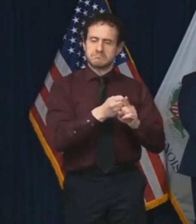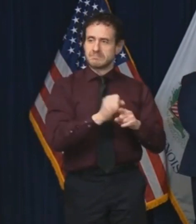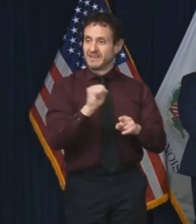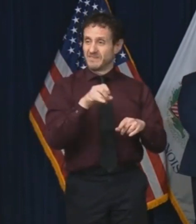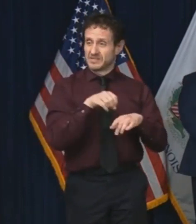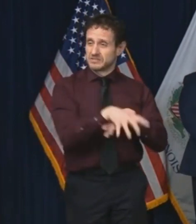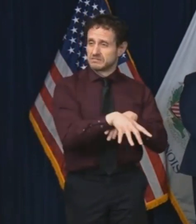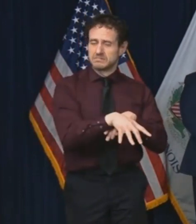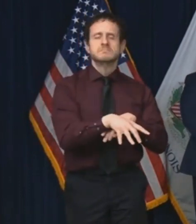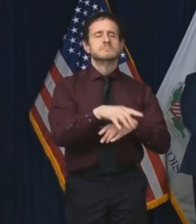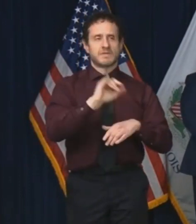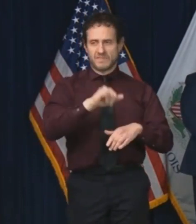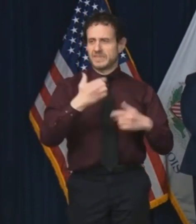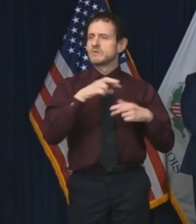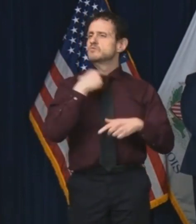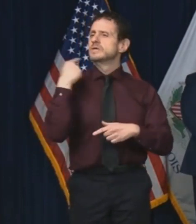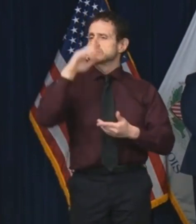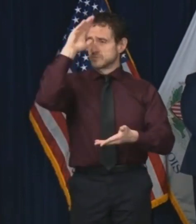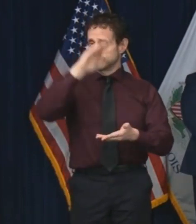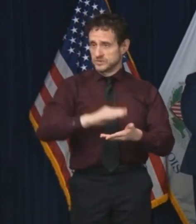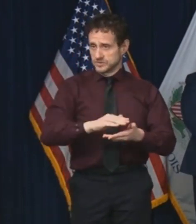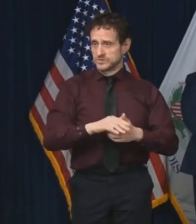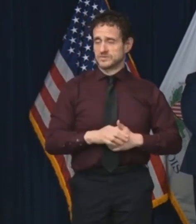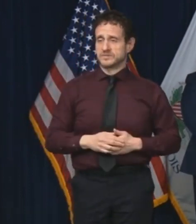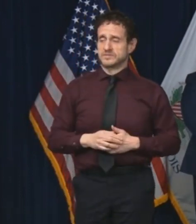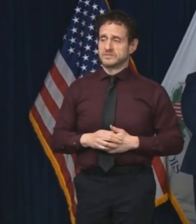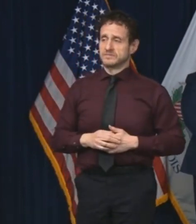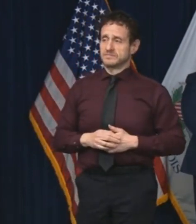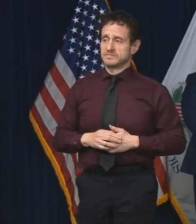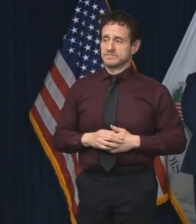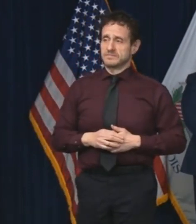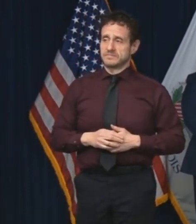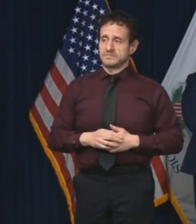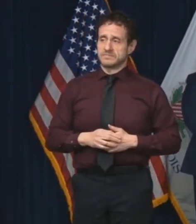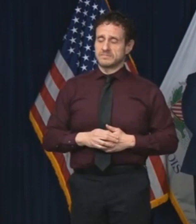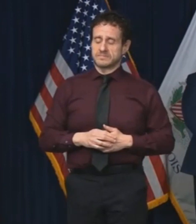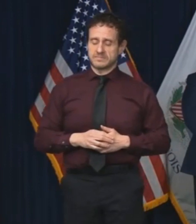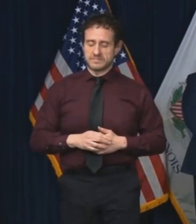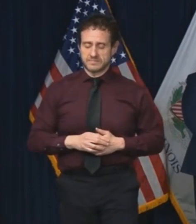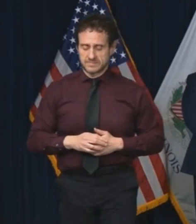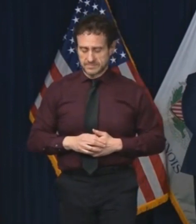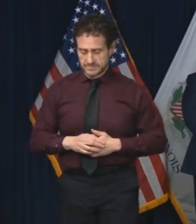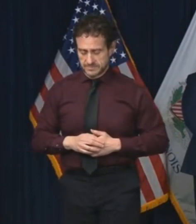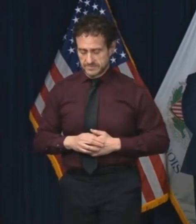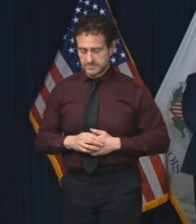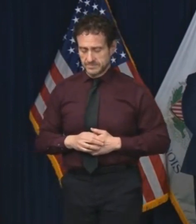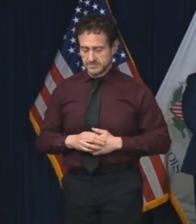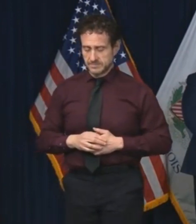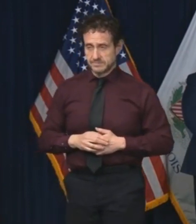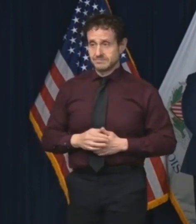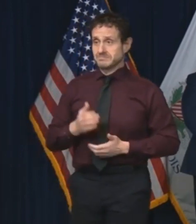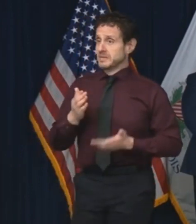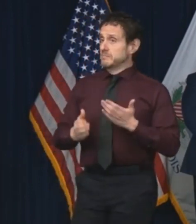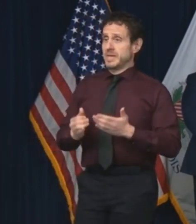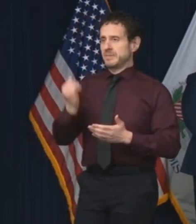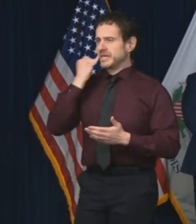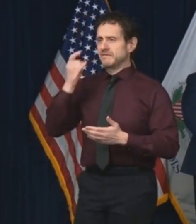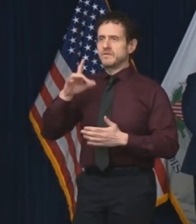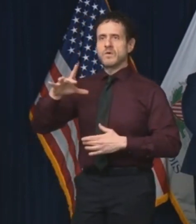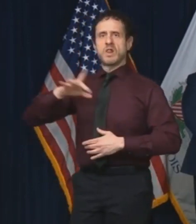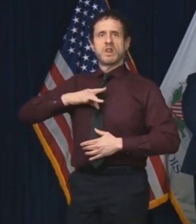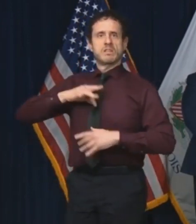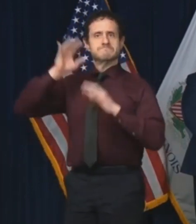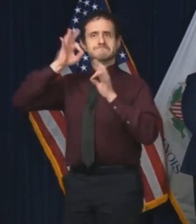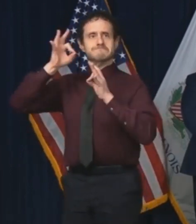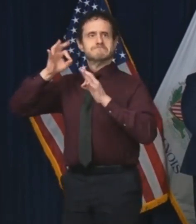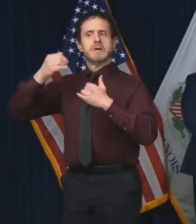may then go into a facility and have the unforeseen consequence of infecting a very vulnerable